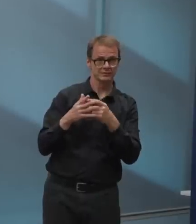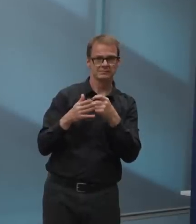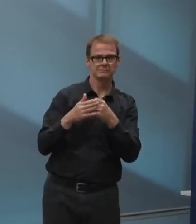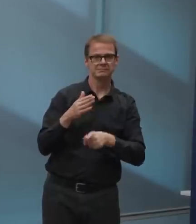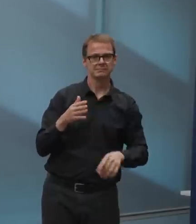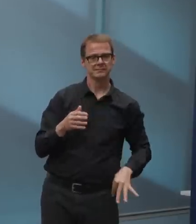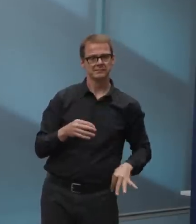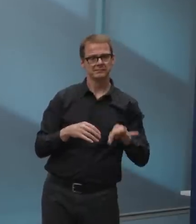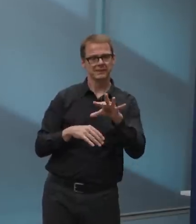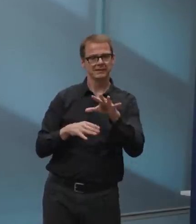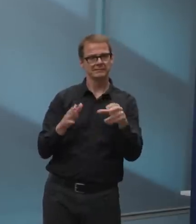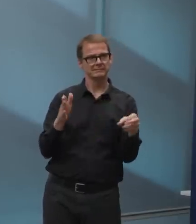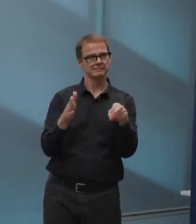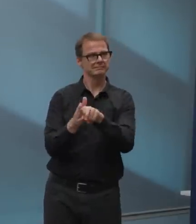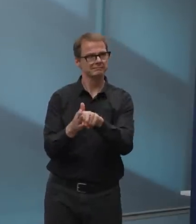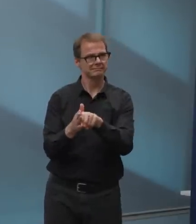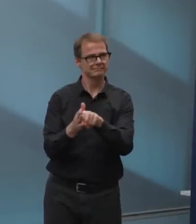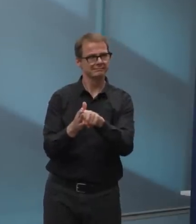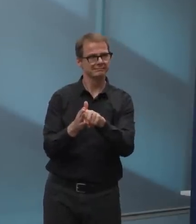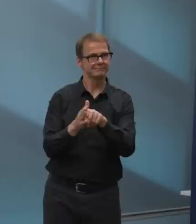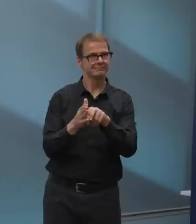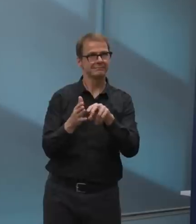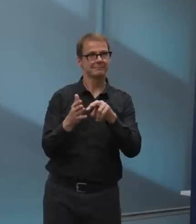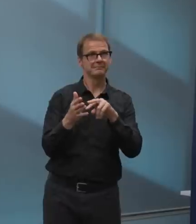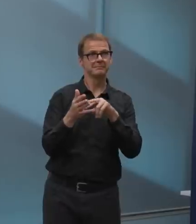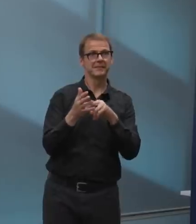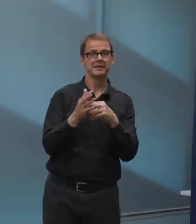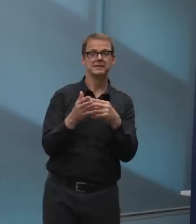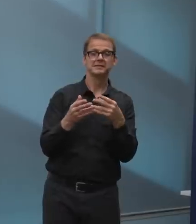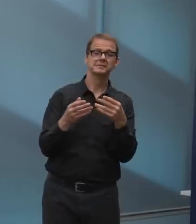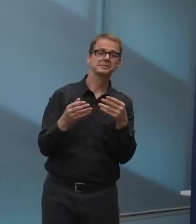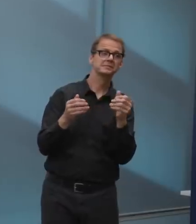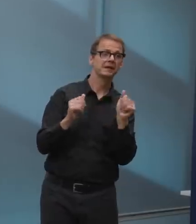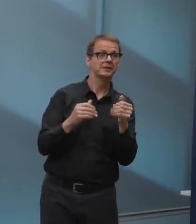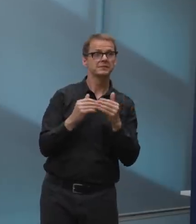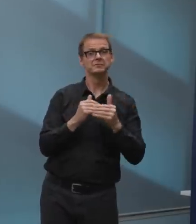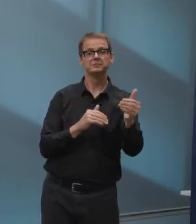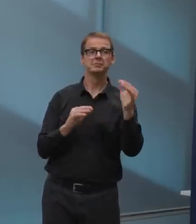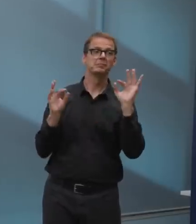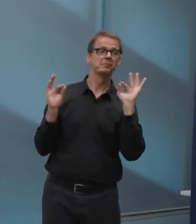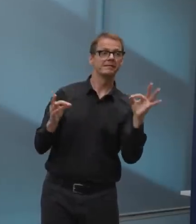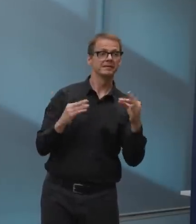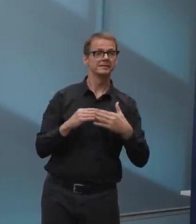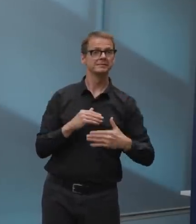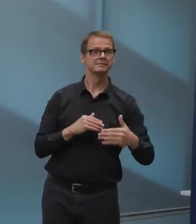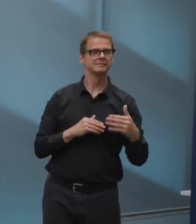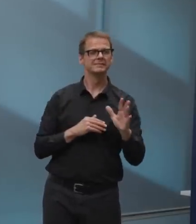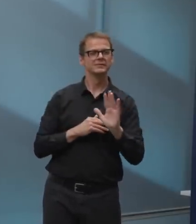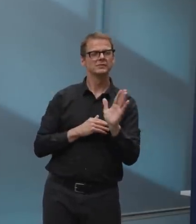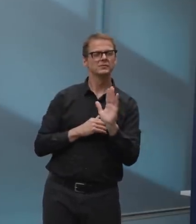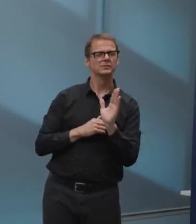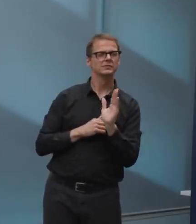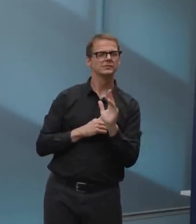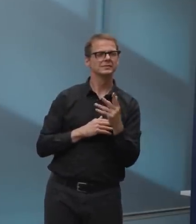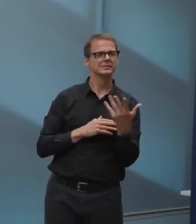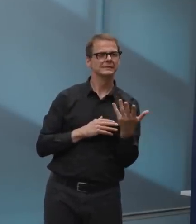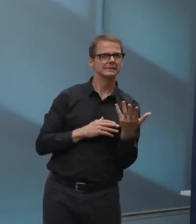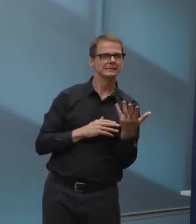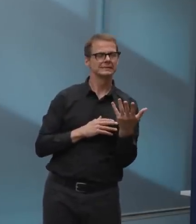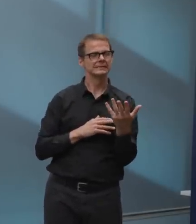issue? And correct me if I'm wrong, a lot of other cities are not offering free transit. What's the impediment to